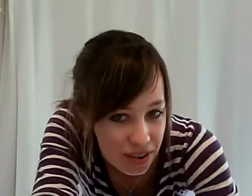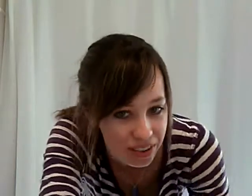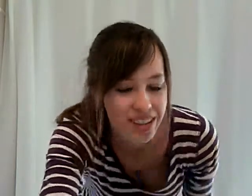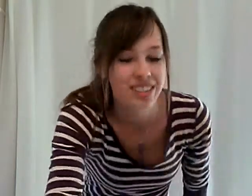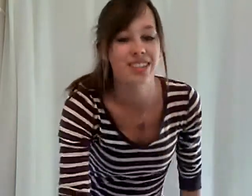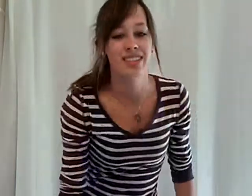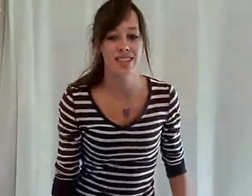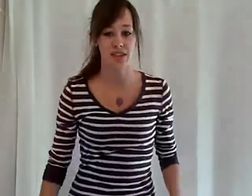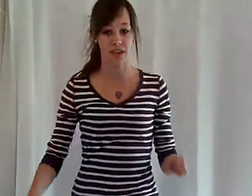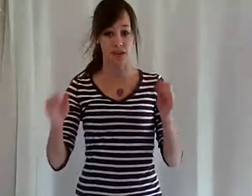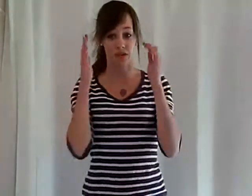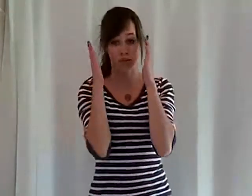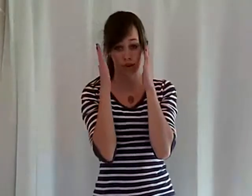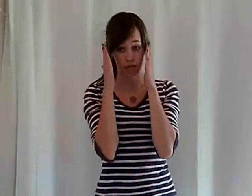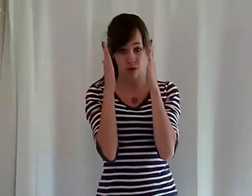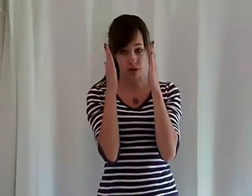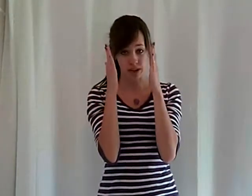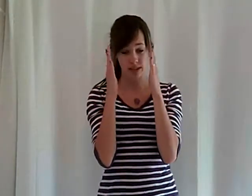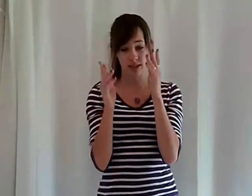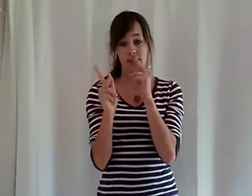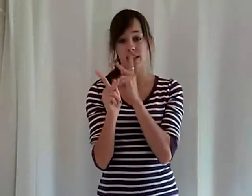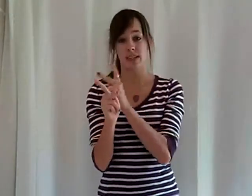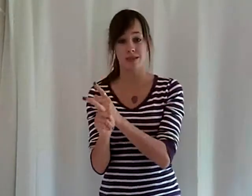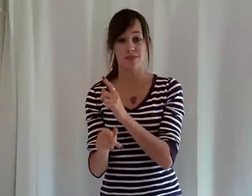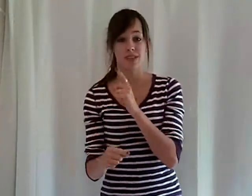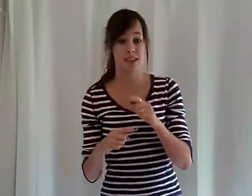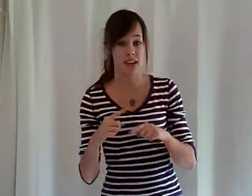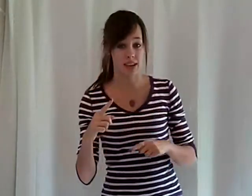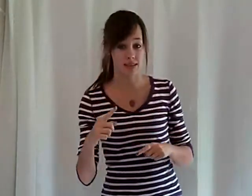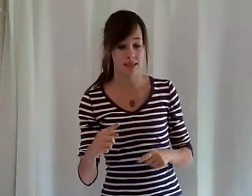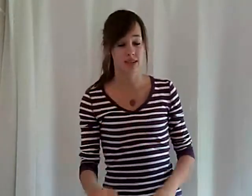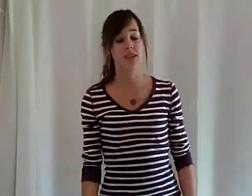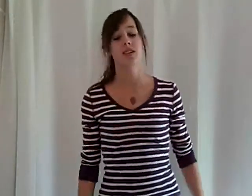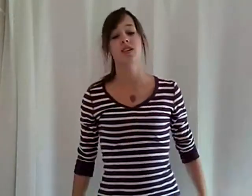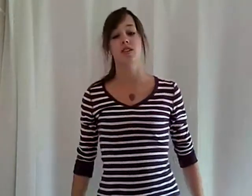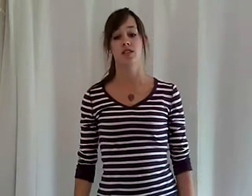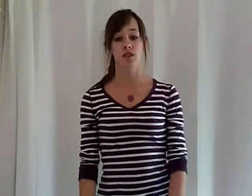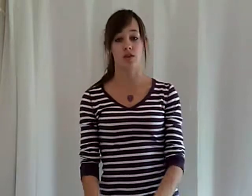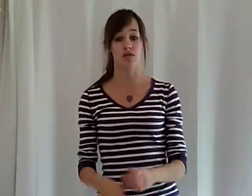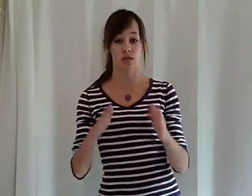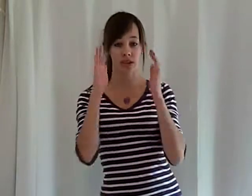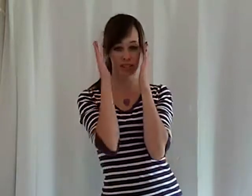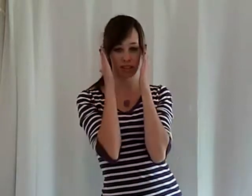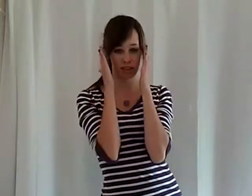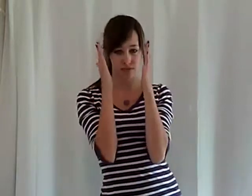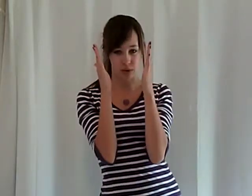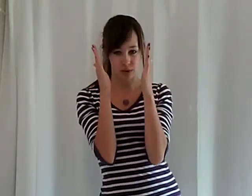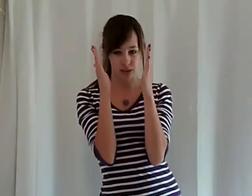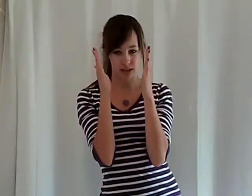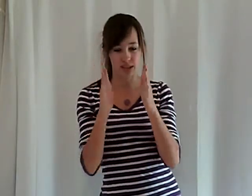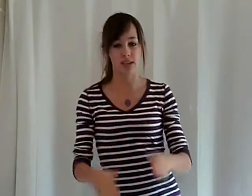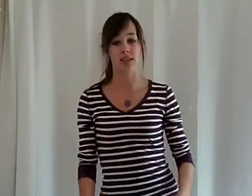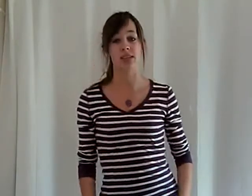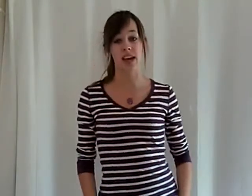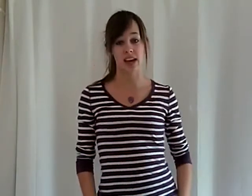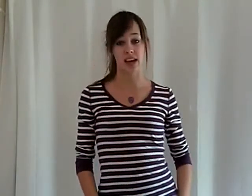focus. So you're to do focus, keep, count. So focus is like focus. And then K,